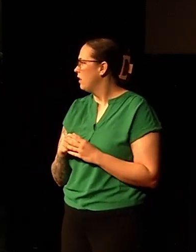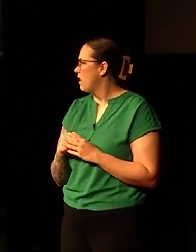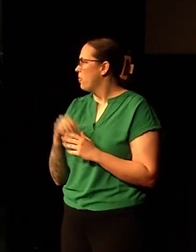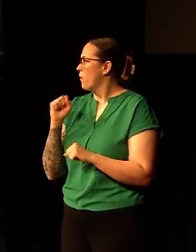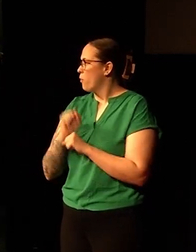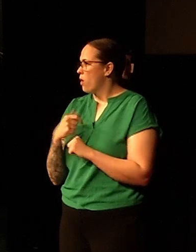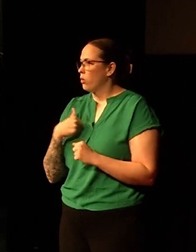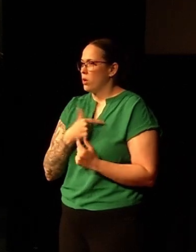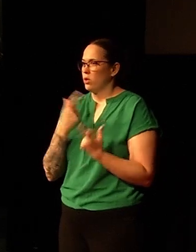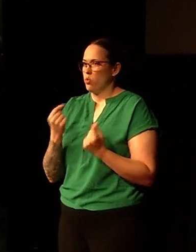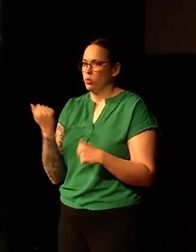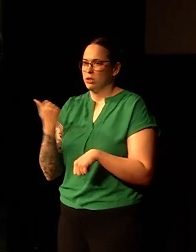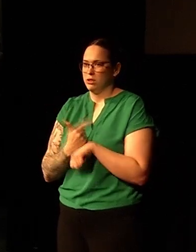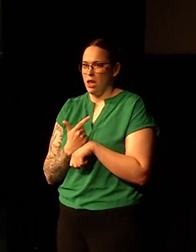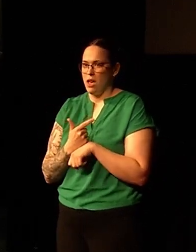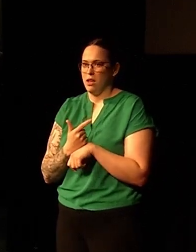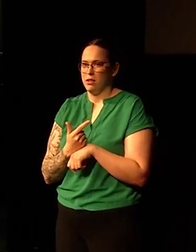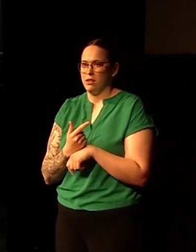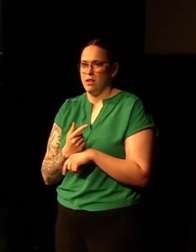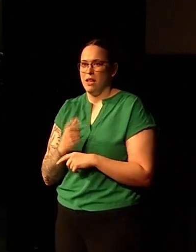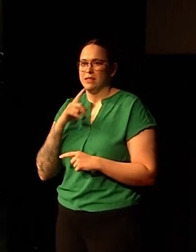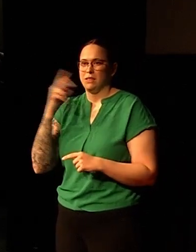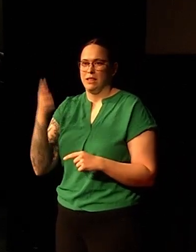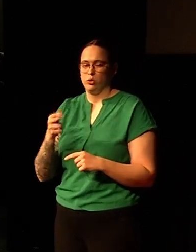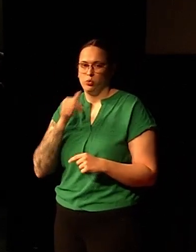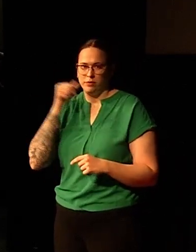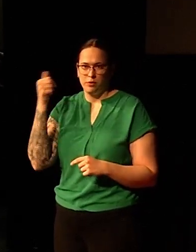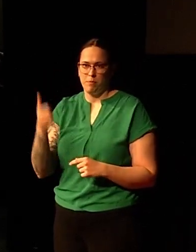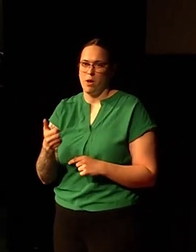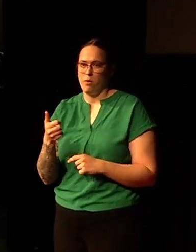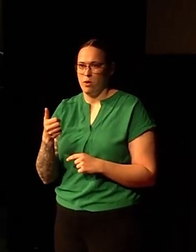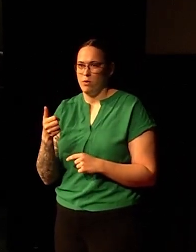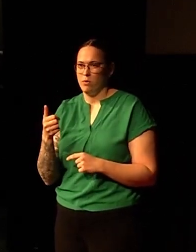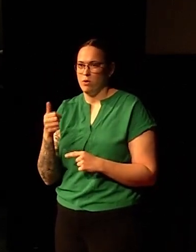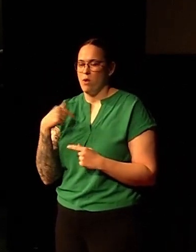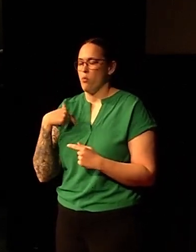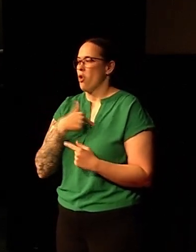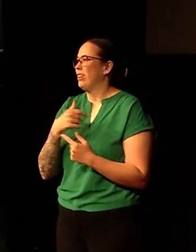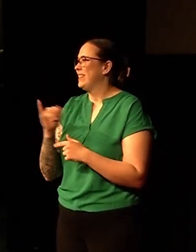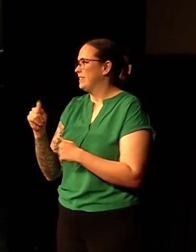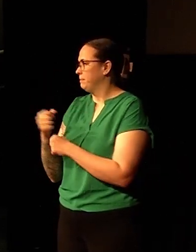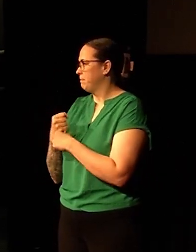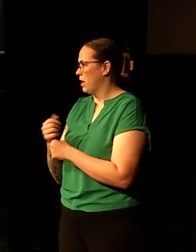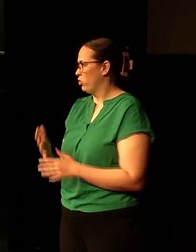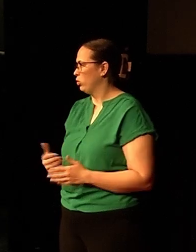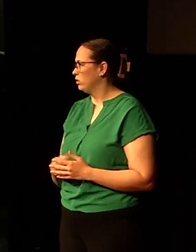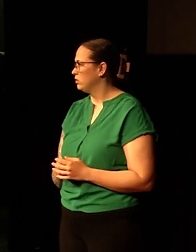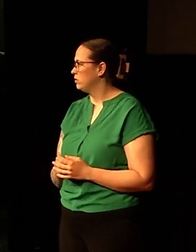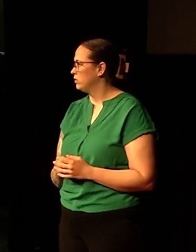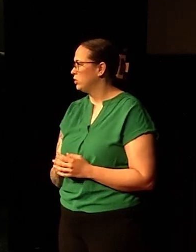Juliette's story is this, the work of today is the history of tomorrow and we are its makers.